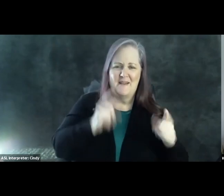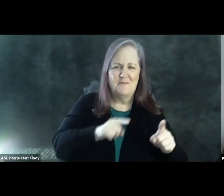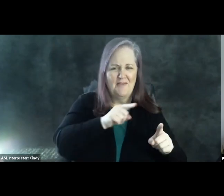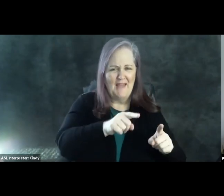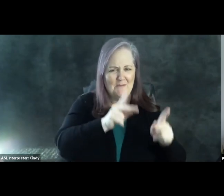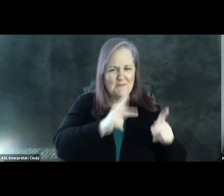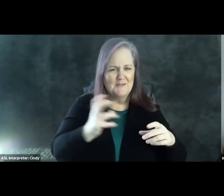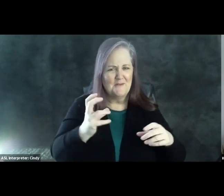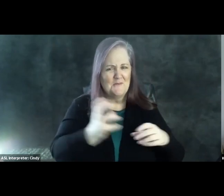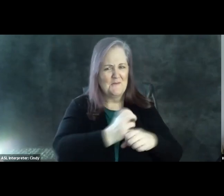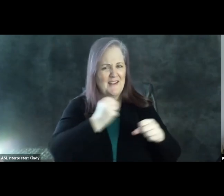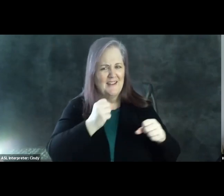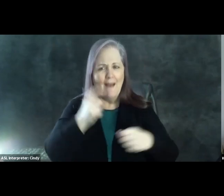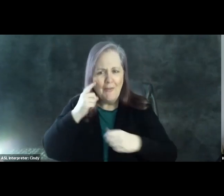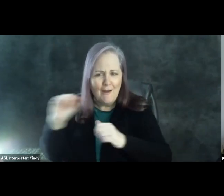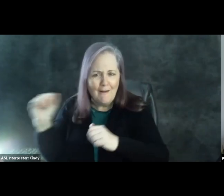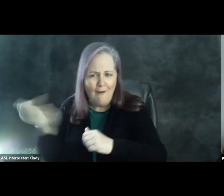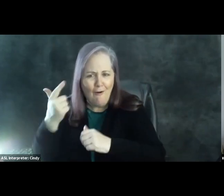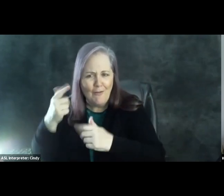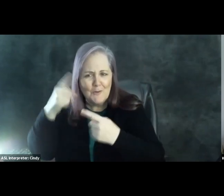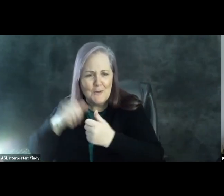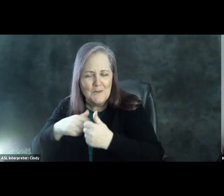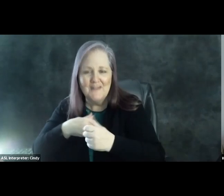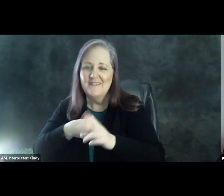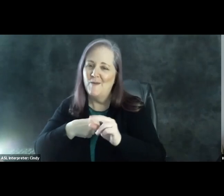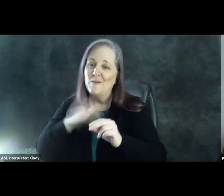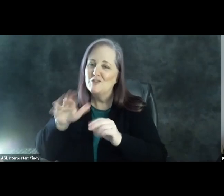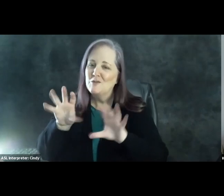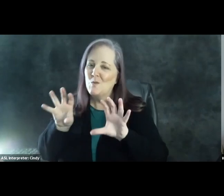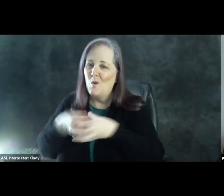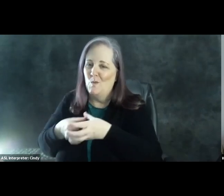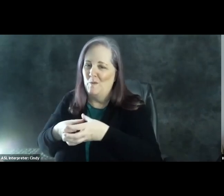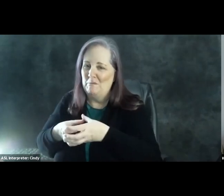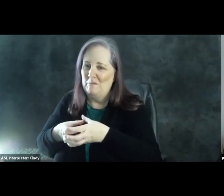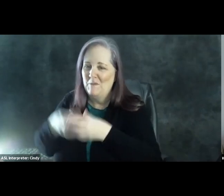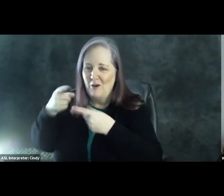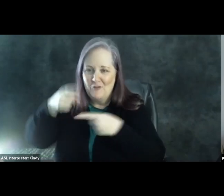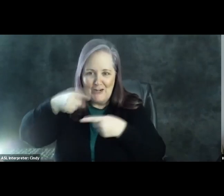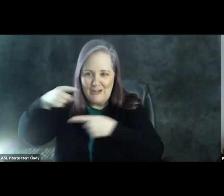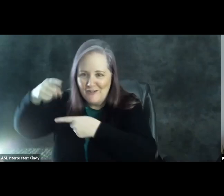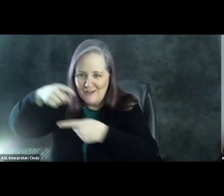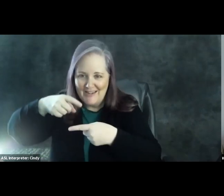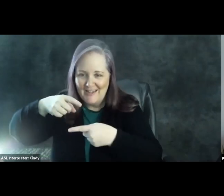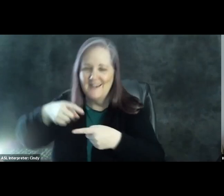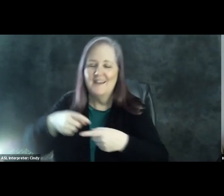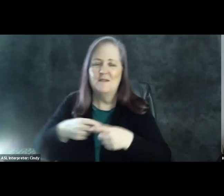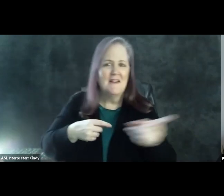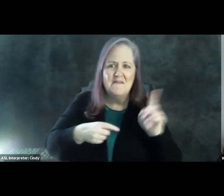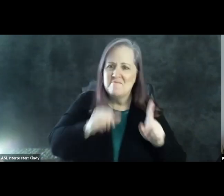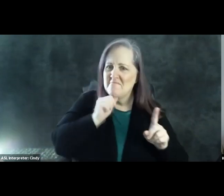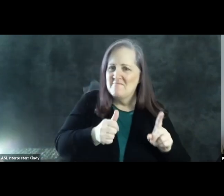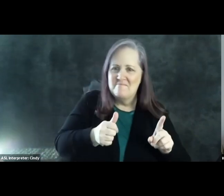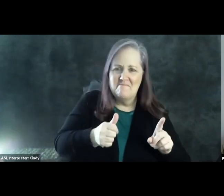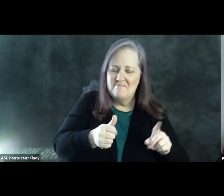like everyone agrees with you, but it's just everyone you know, everyone in your bubble that agrees with you. And so that can lead to people,